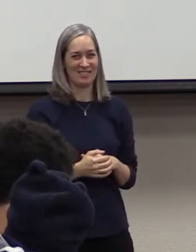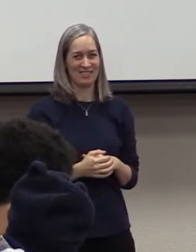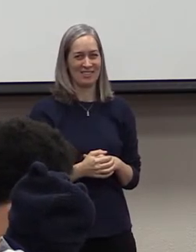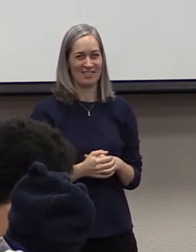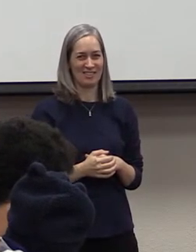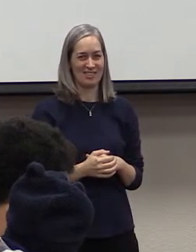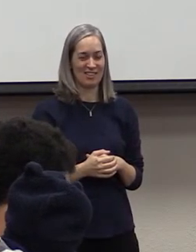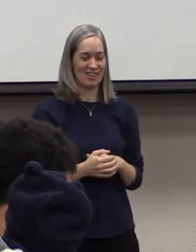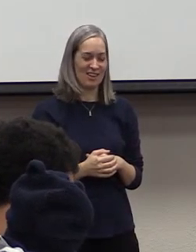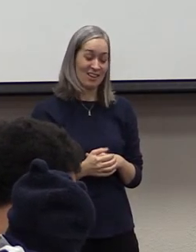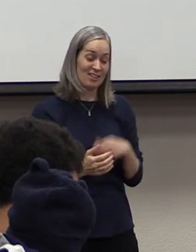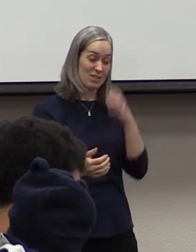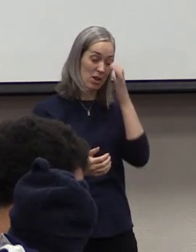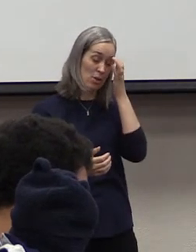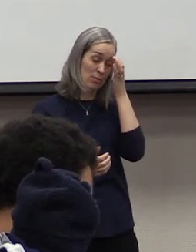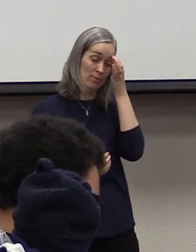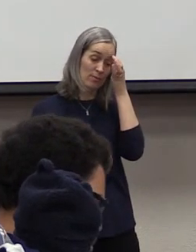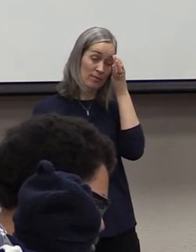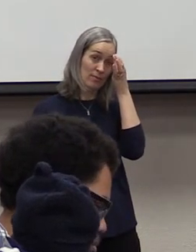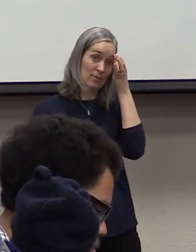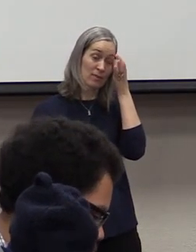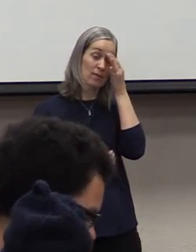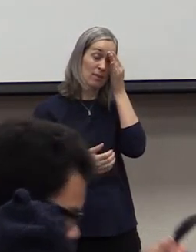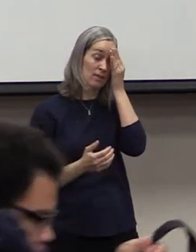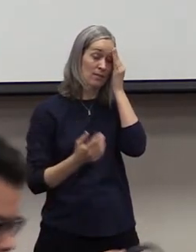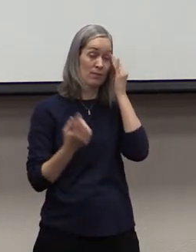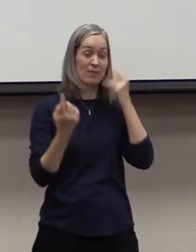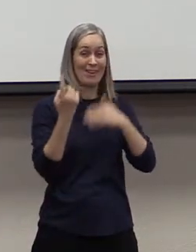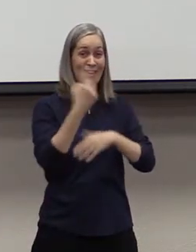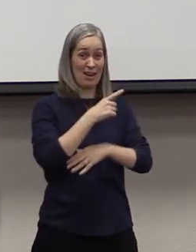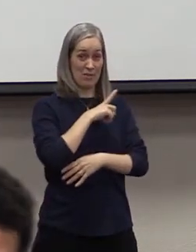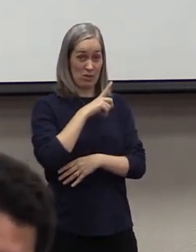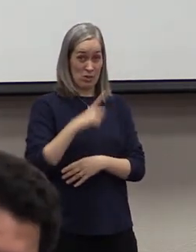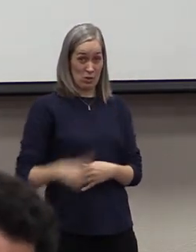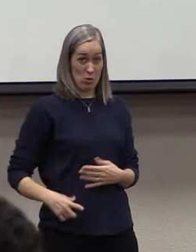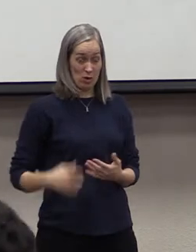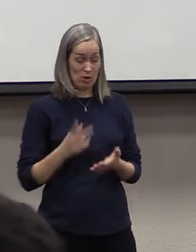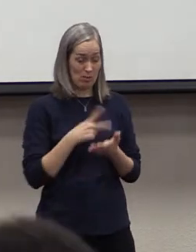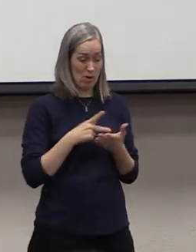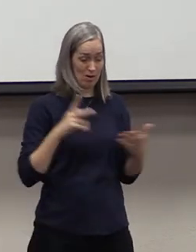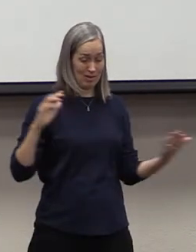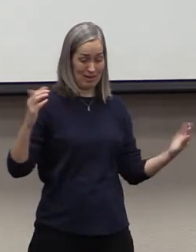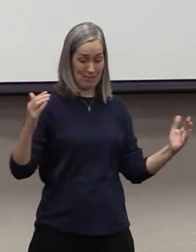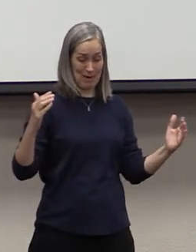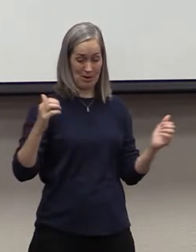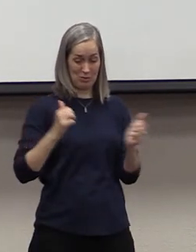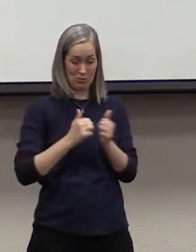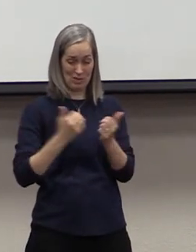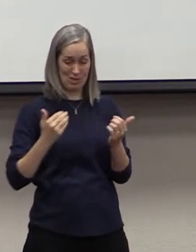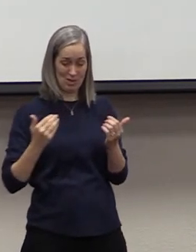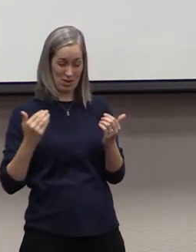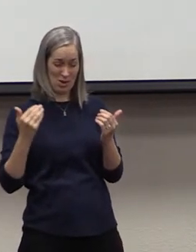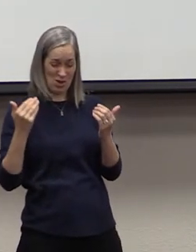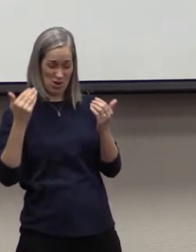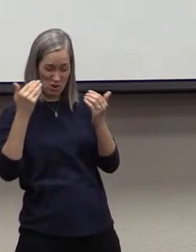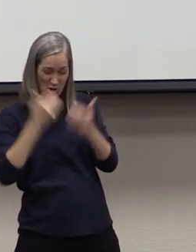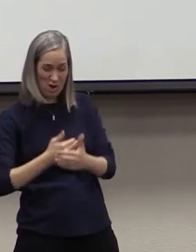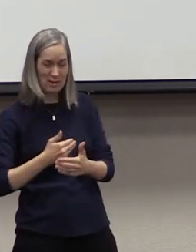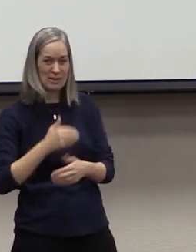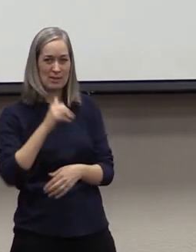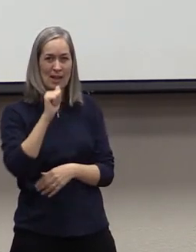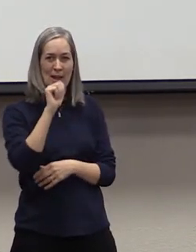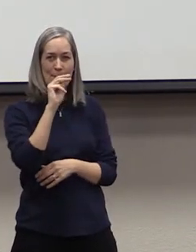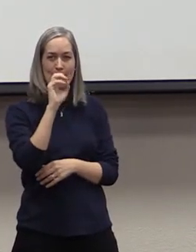He compares the day of the Lord to darkness. Amos does the same thing in Amos 5, verses 18